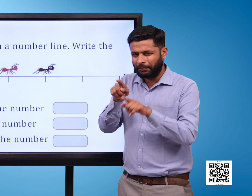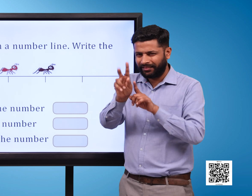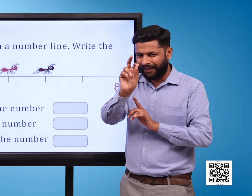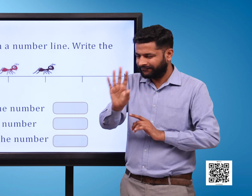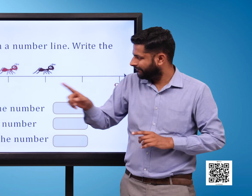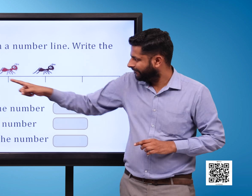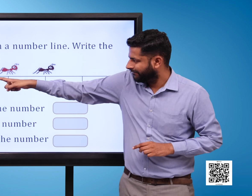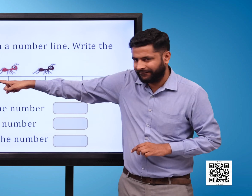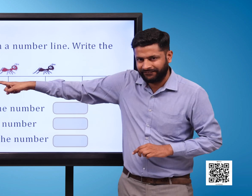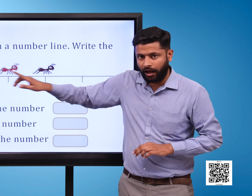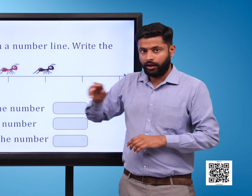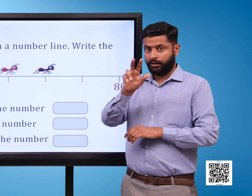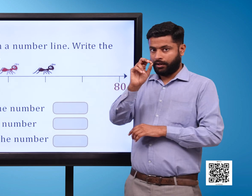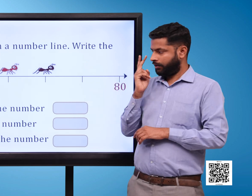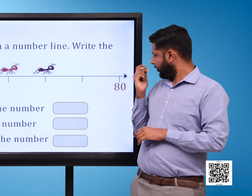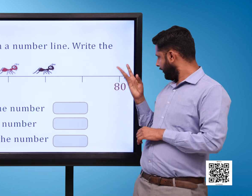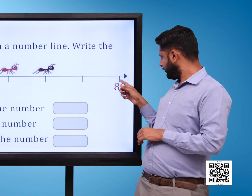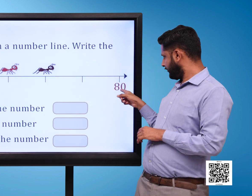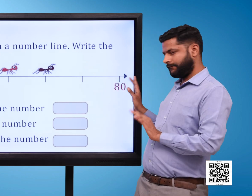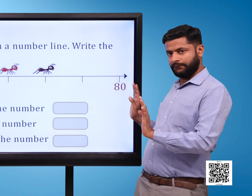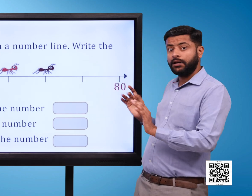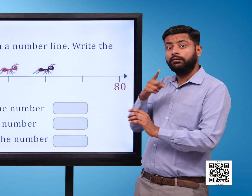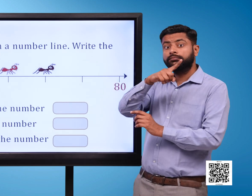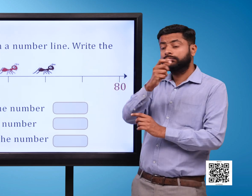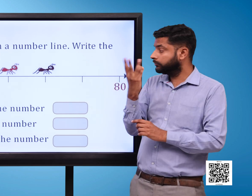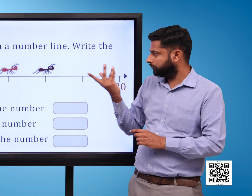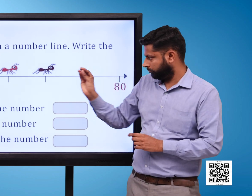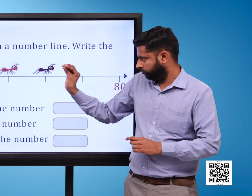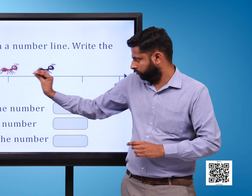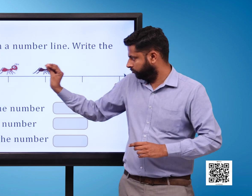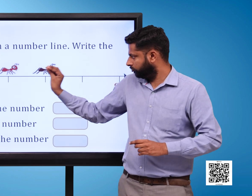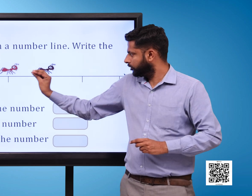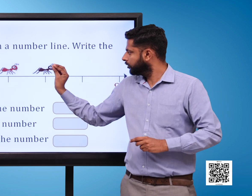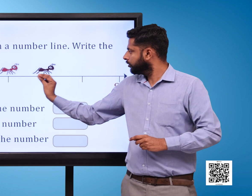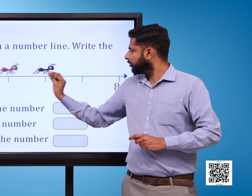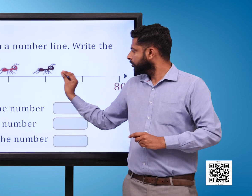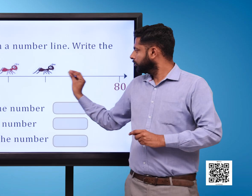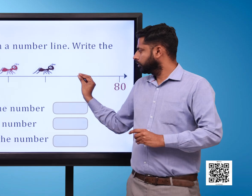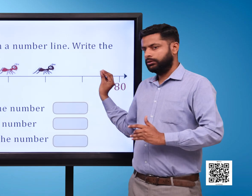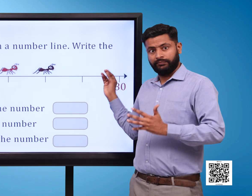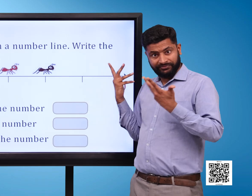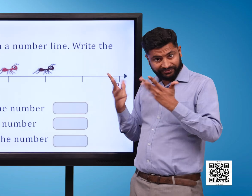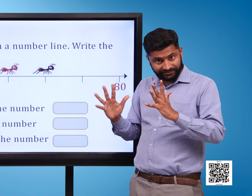The number written is 80 In between There are five points On the number line